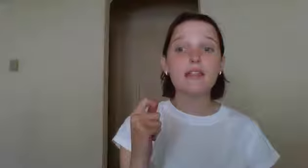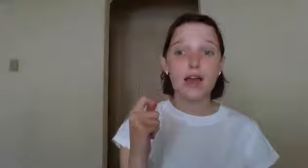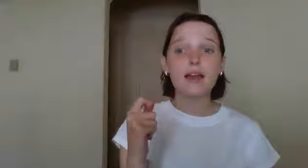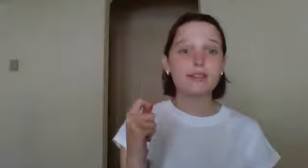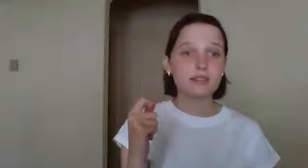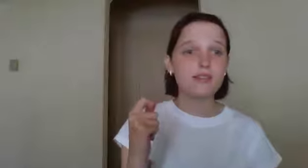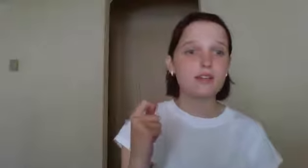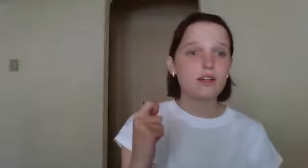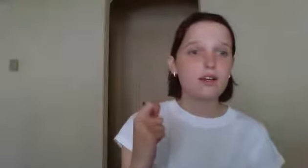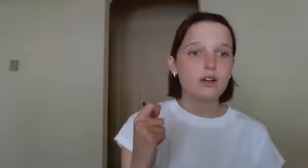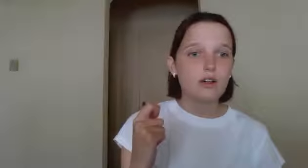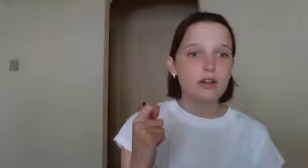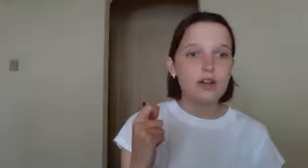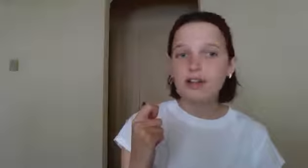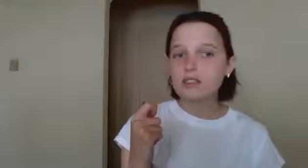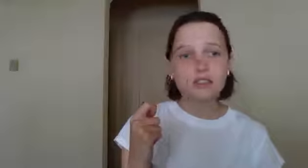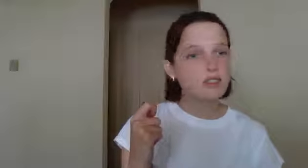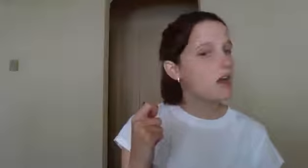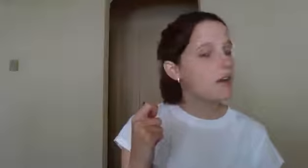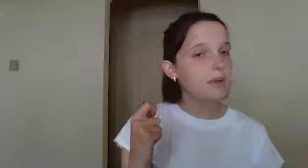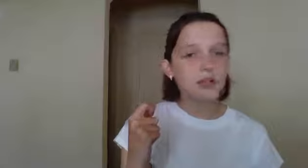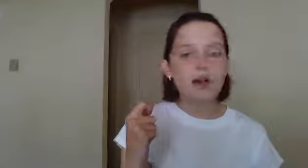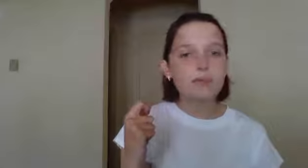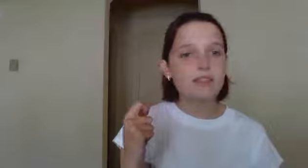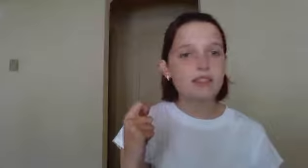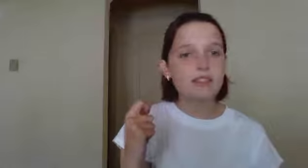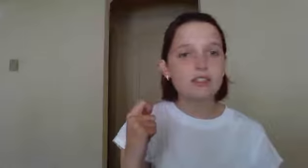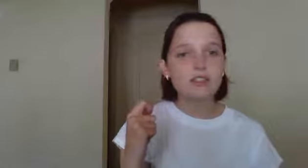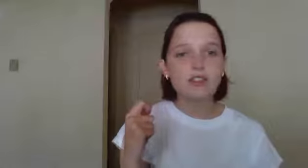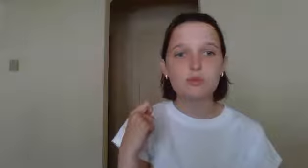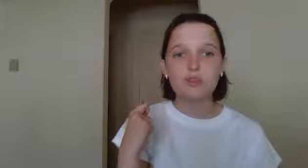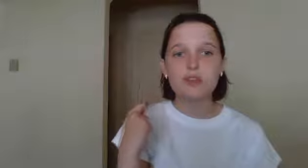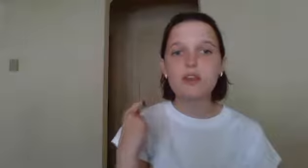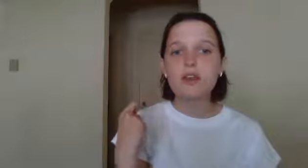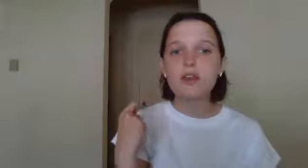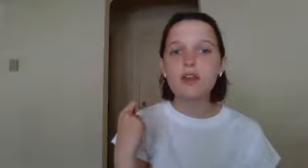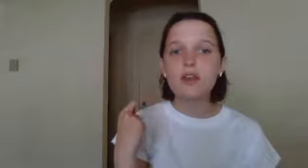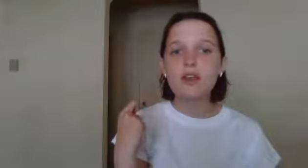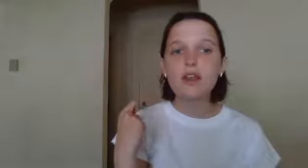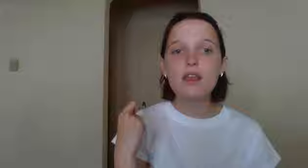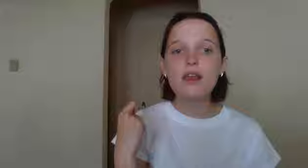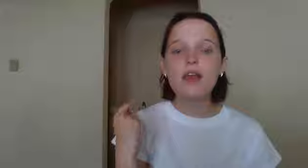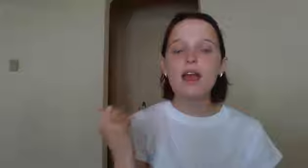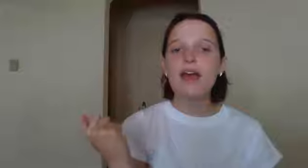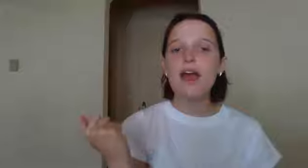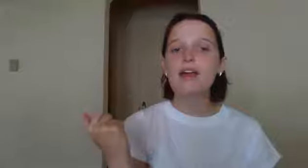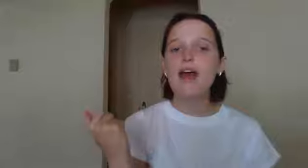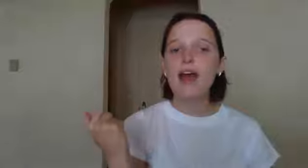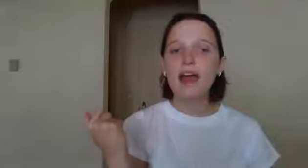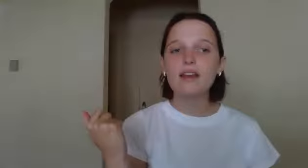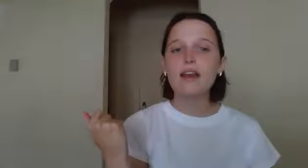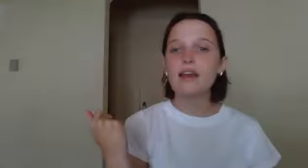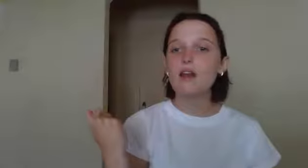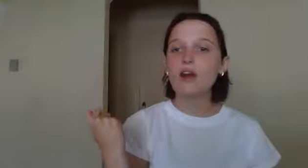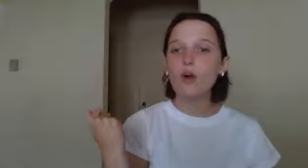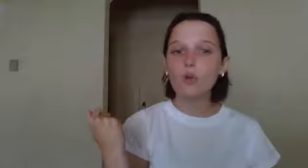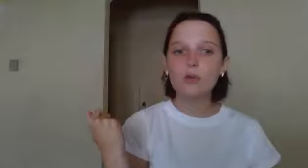Next. Next does not belong because it starts with an N. And hat and hope